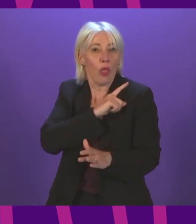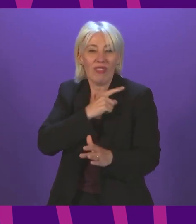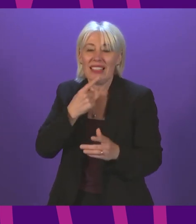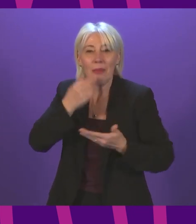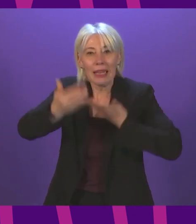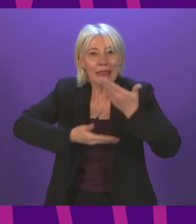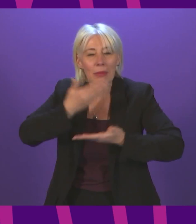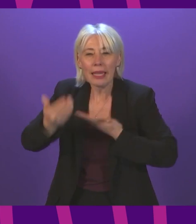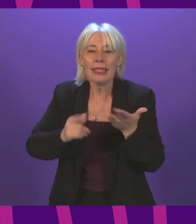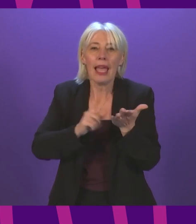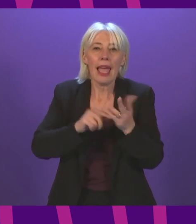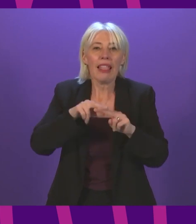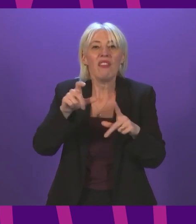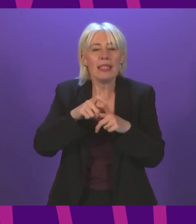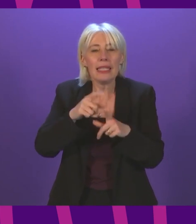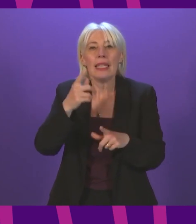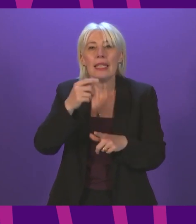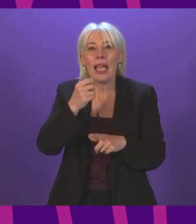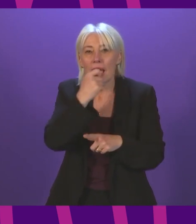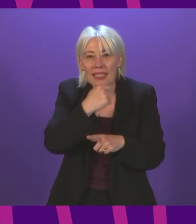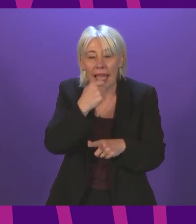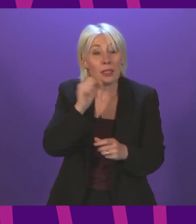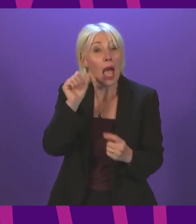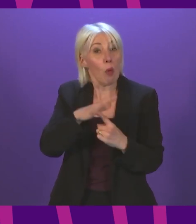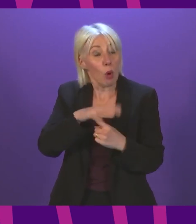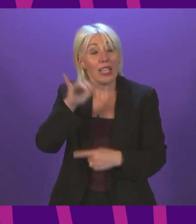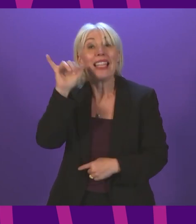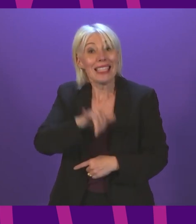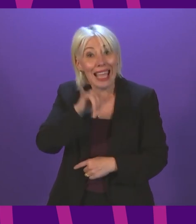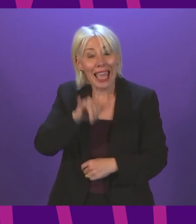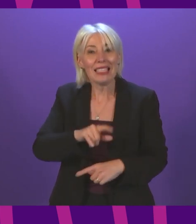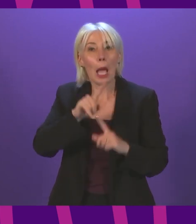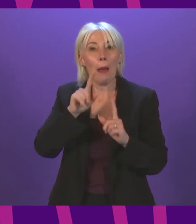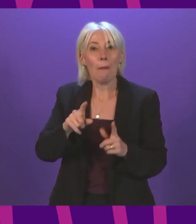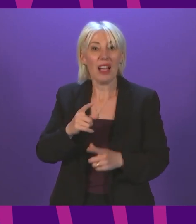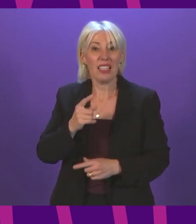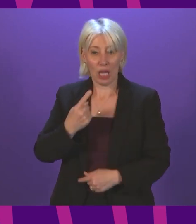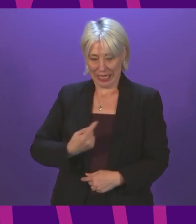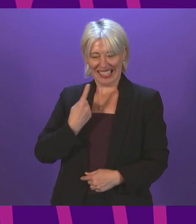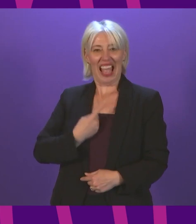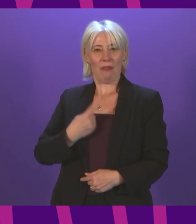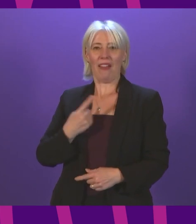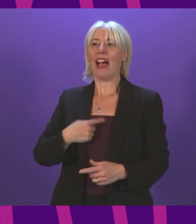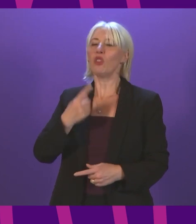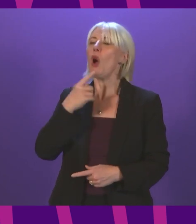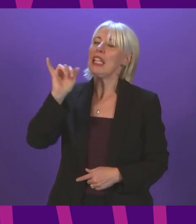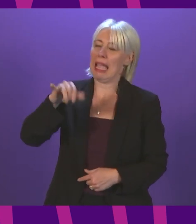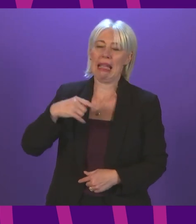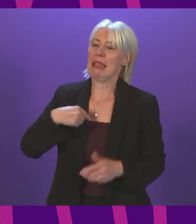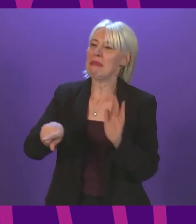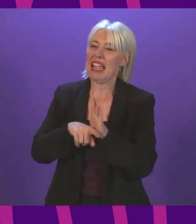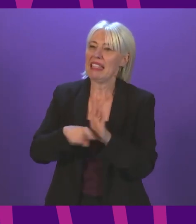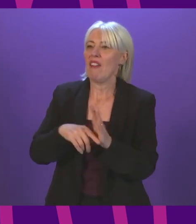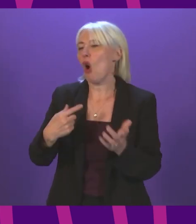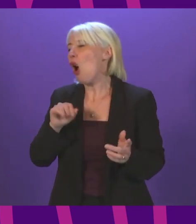out. That while LFD tests are very important, they rely on self-reporting. And at this stage, that would